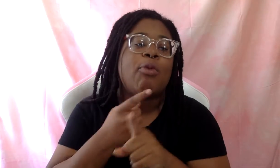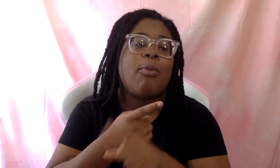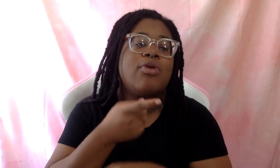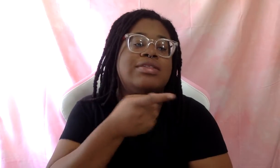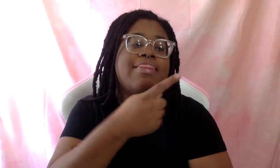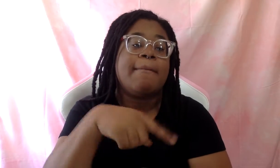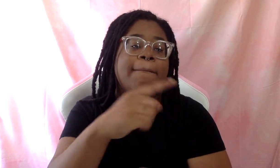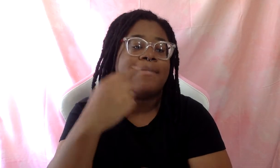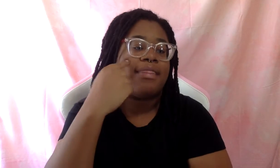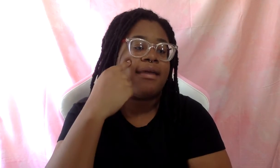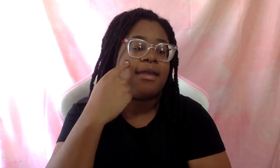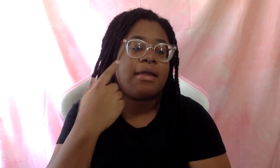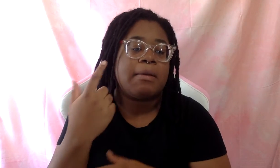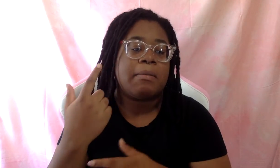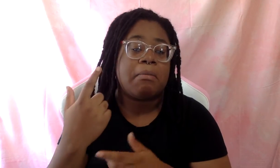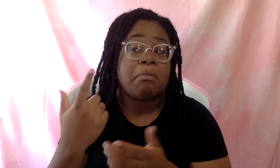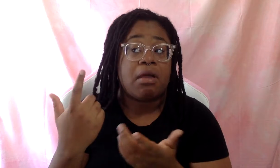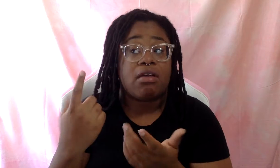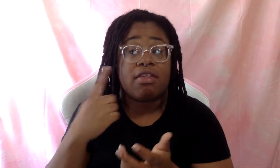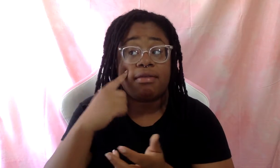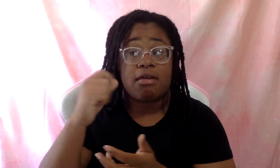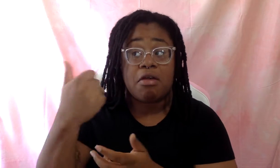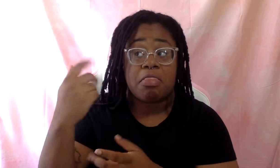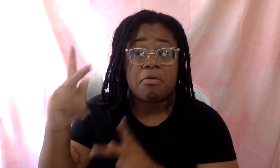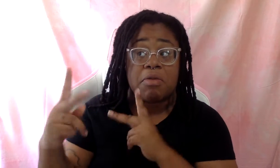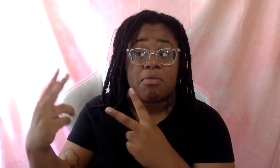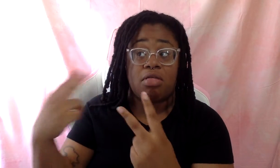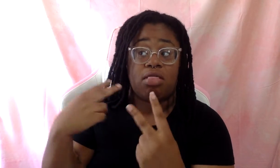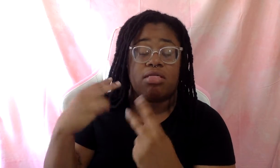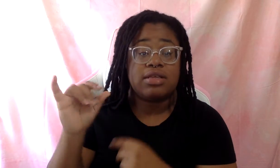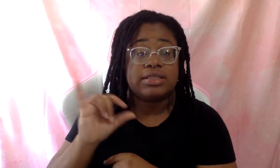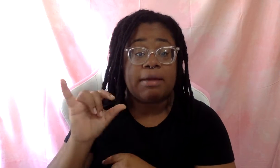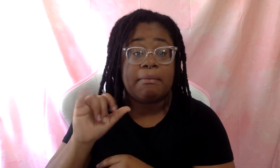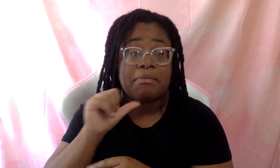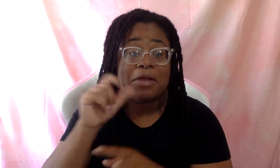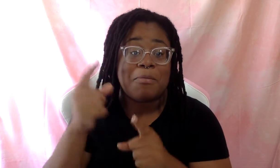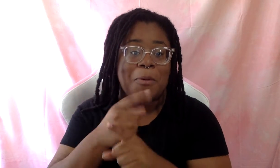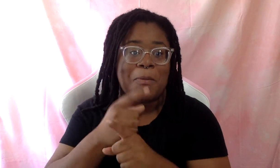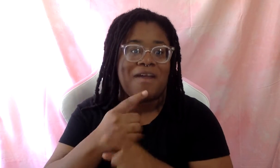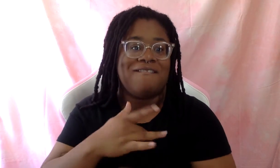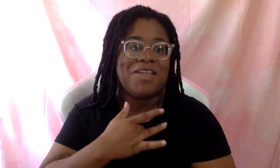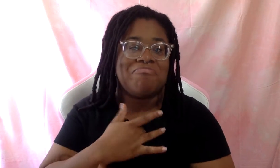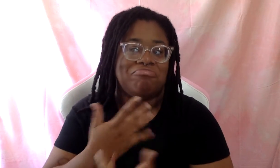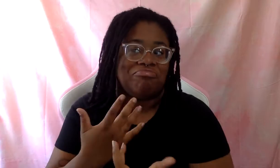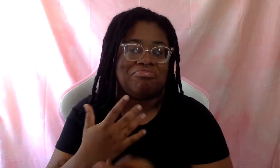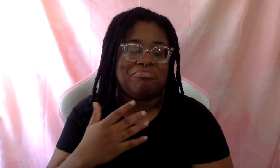inappropriate to a lot of people. Um, and I love it. I love that space. Uh,